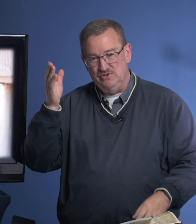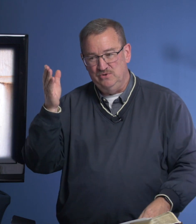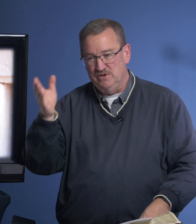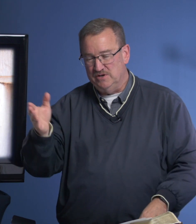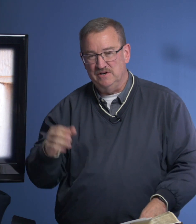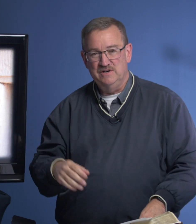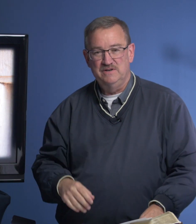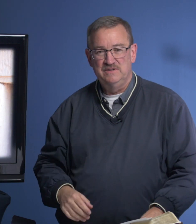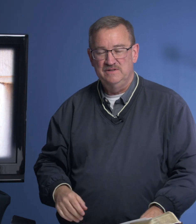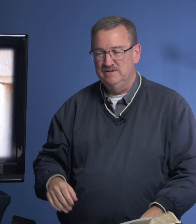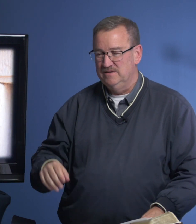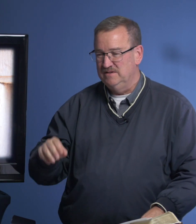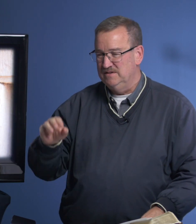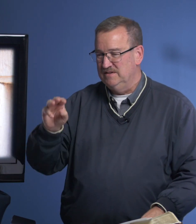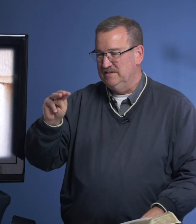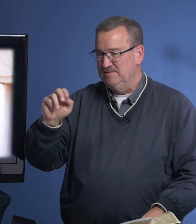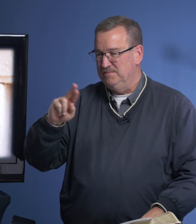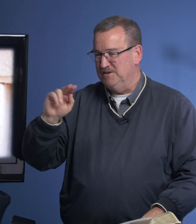her, Mary.